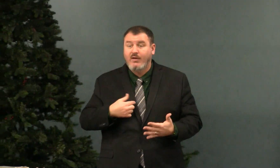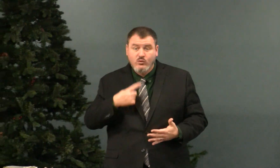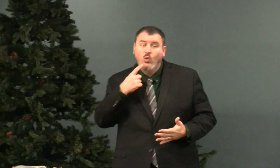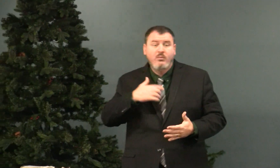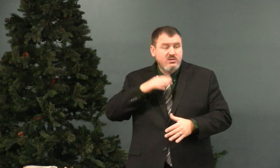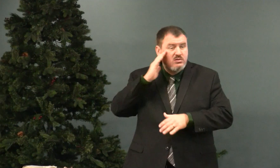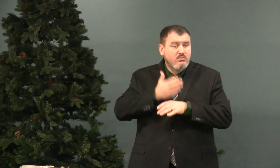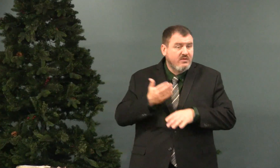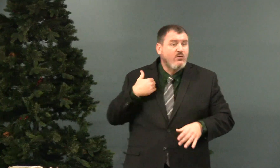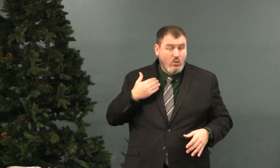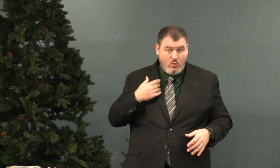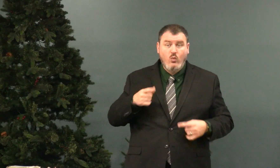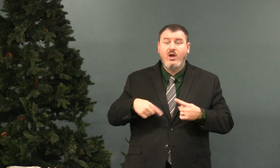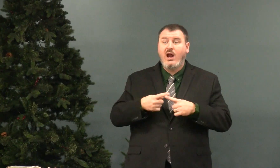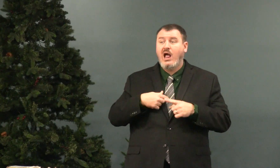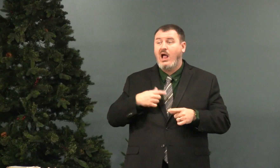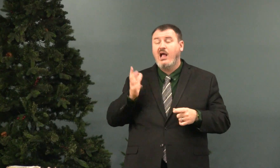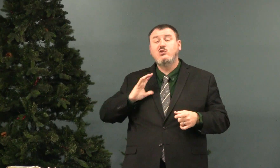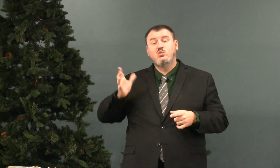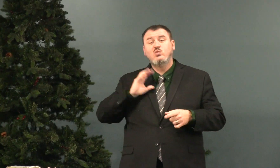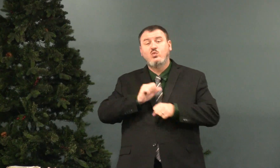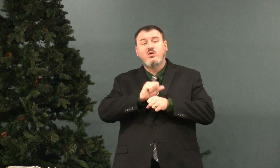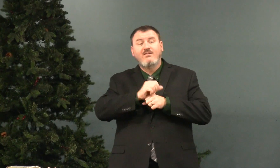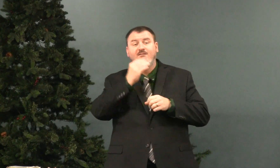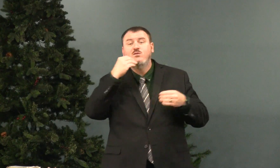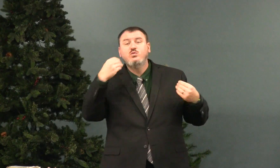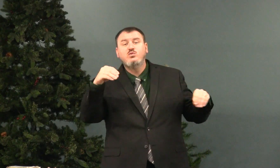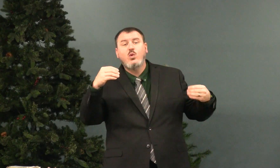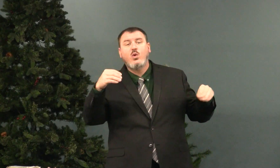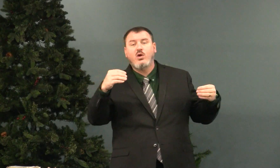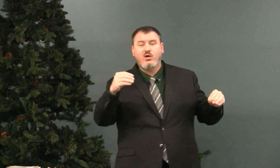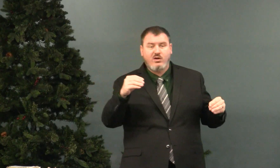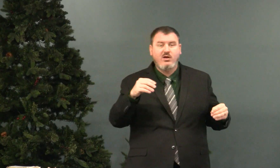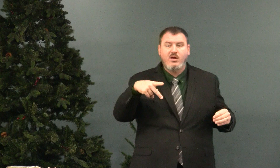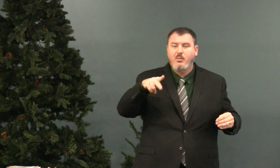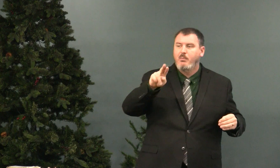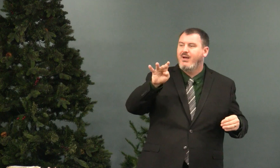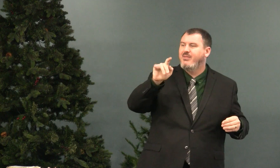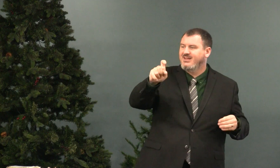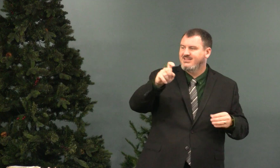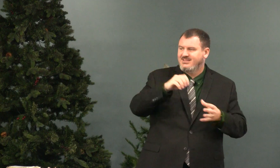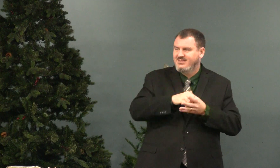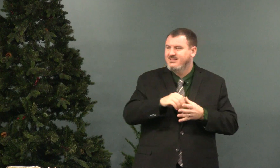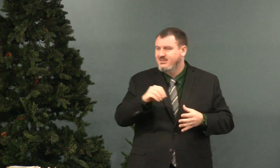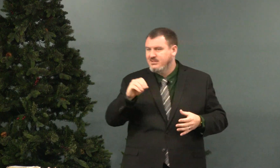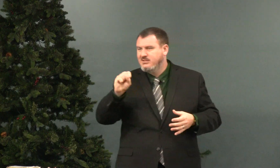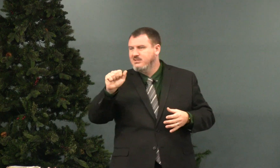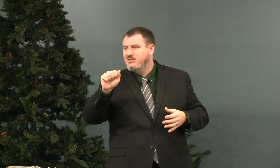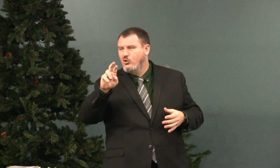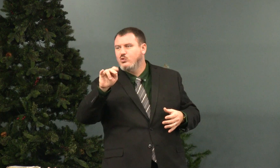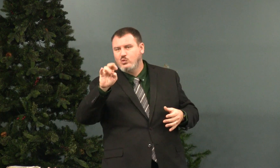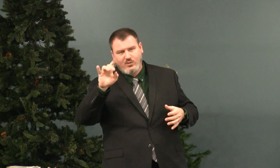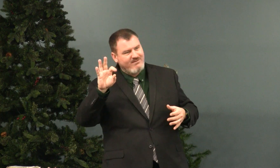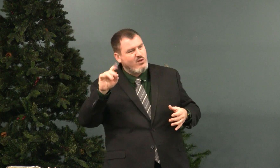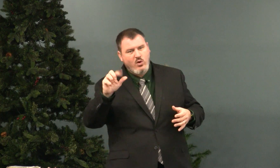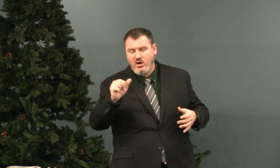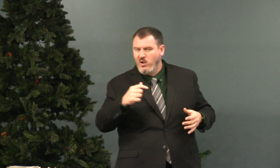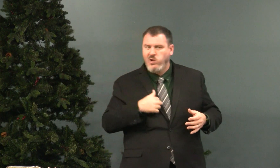And I admit that I have stolen from Publix grocery